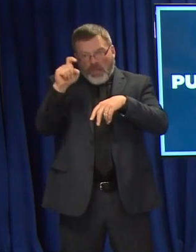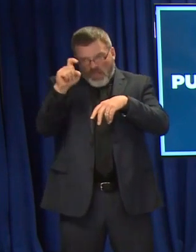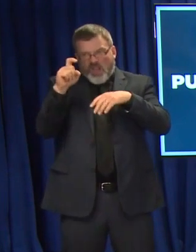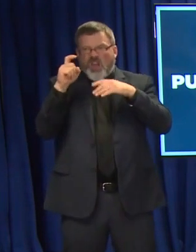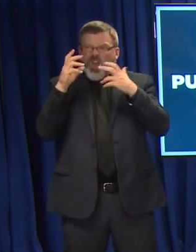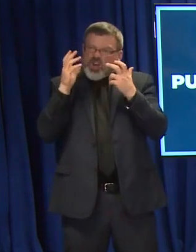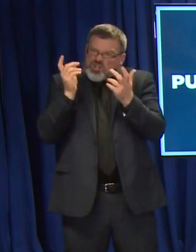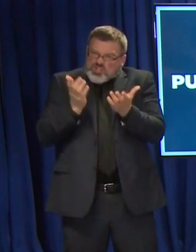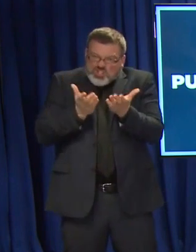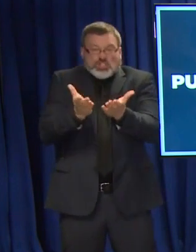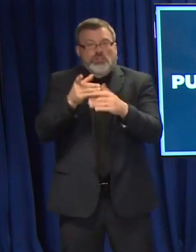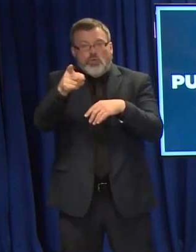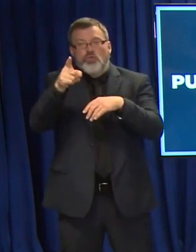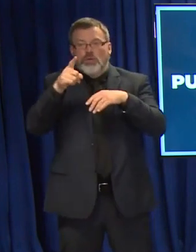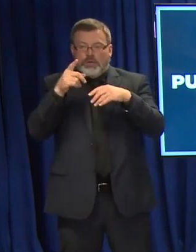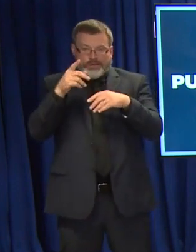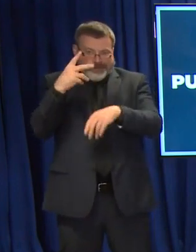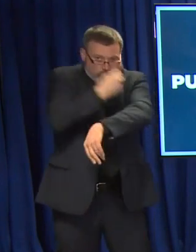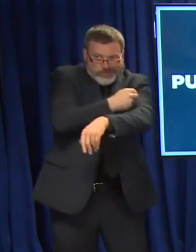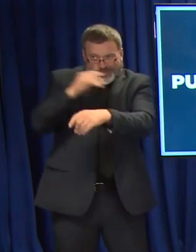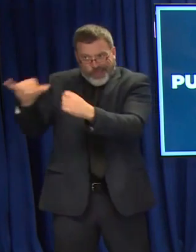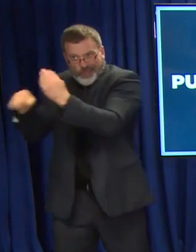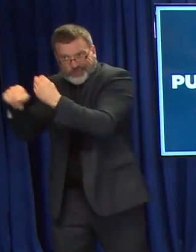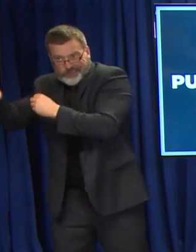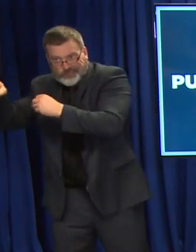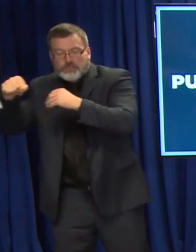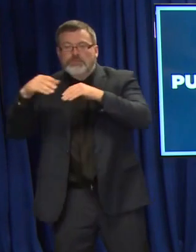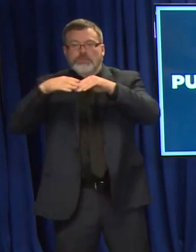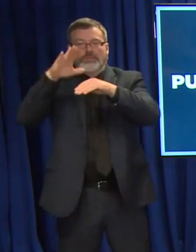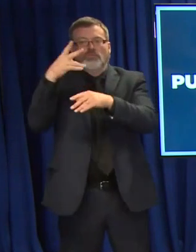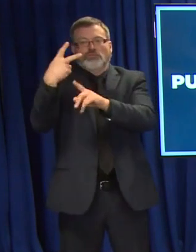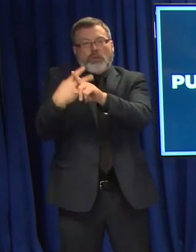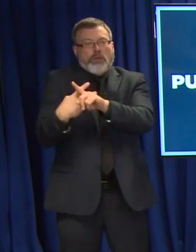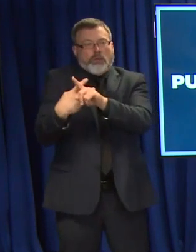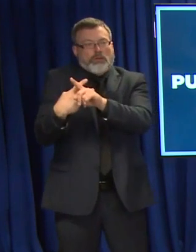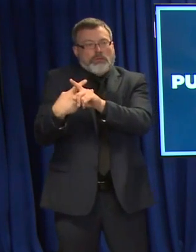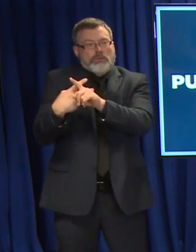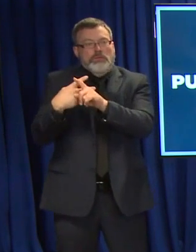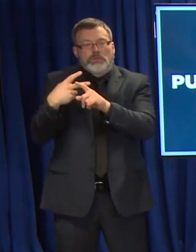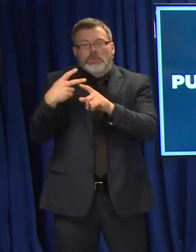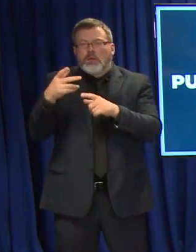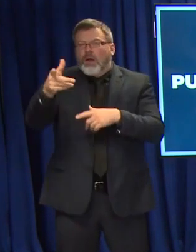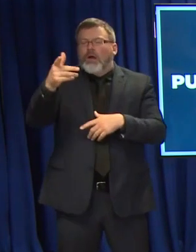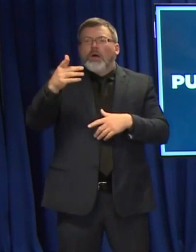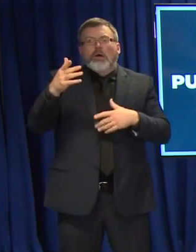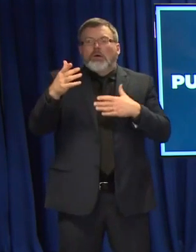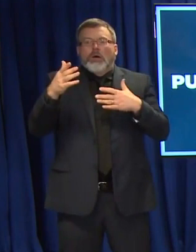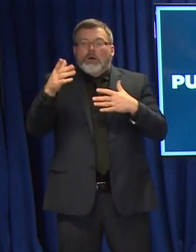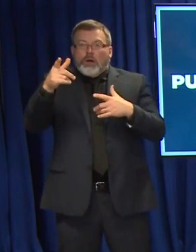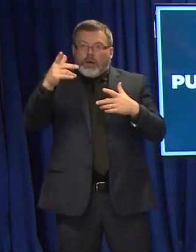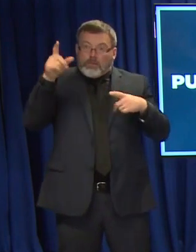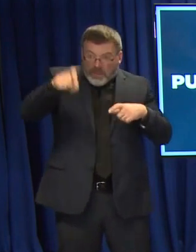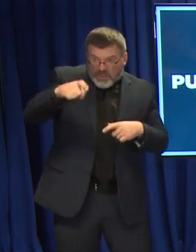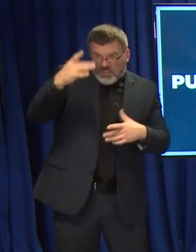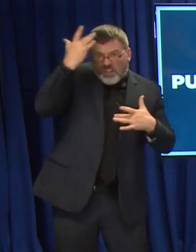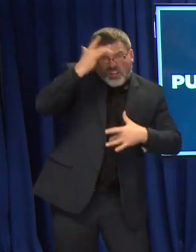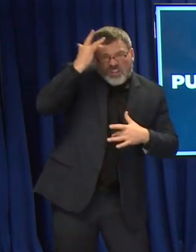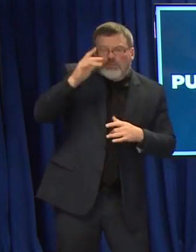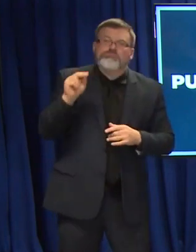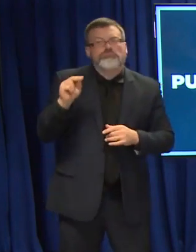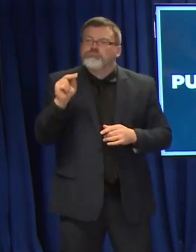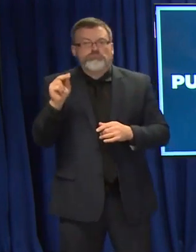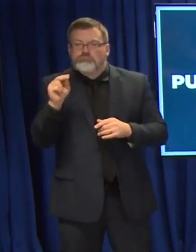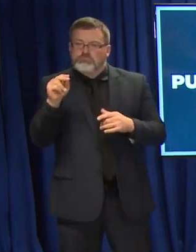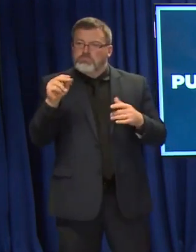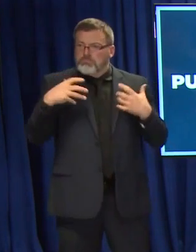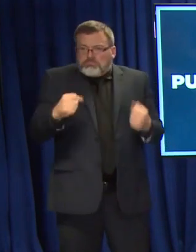months after their first dose. This is regardless of any health conditions or risk factors that a person may have. If you got a single dose Janssen